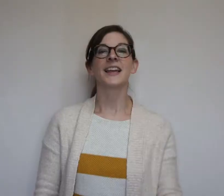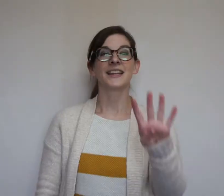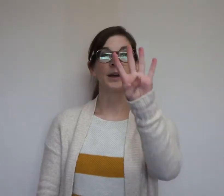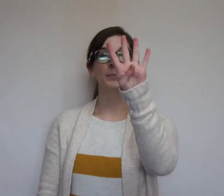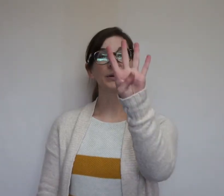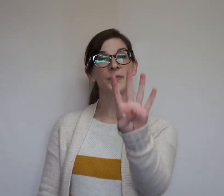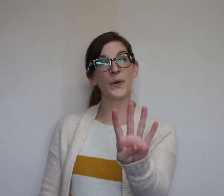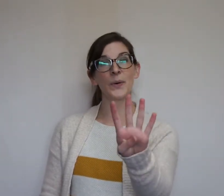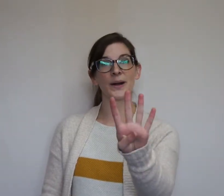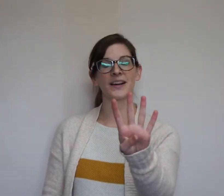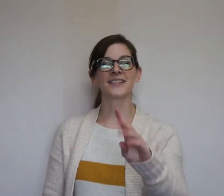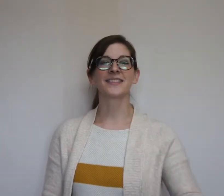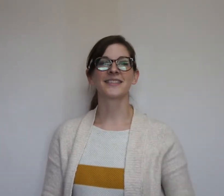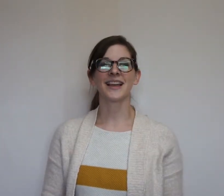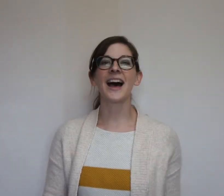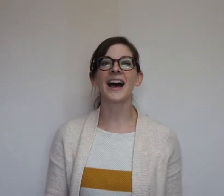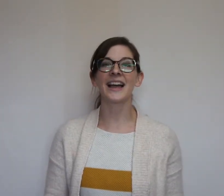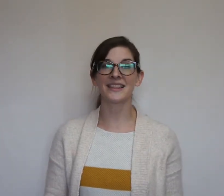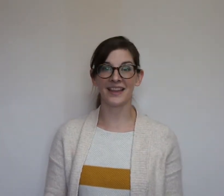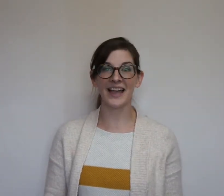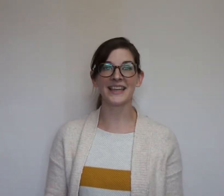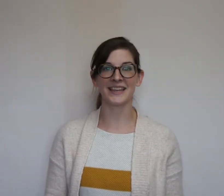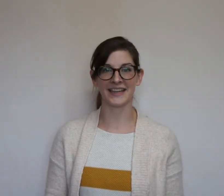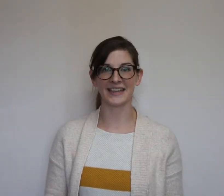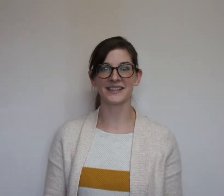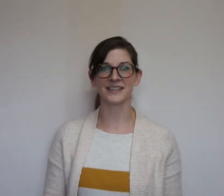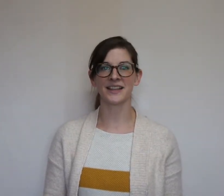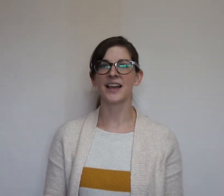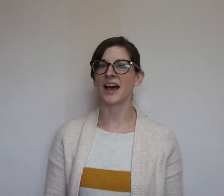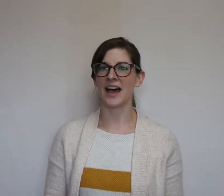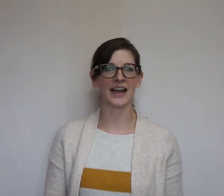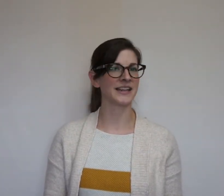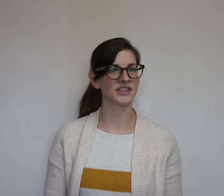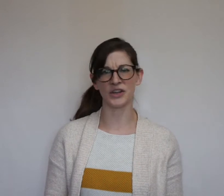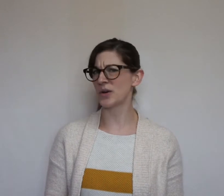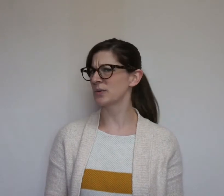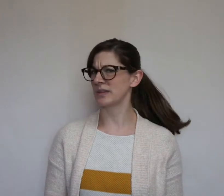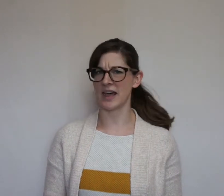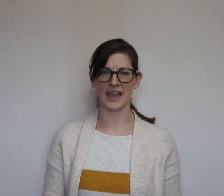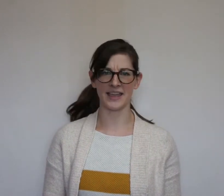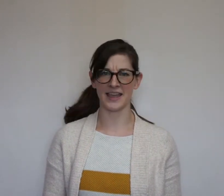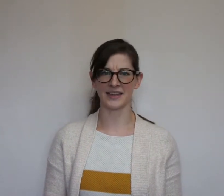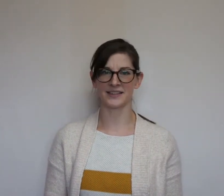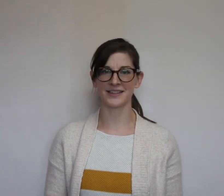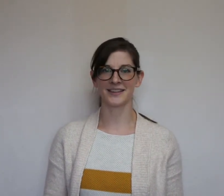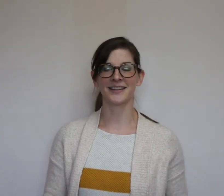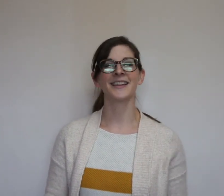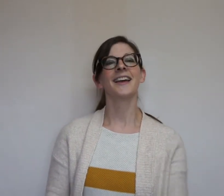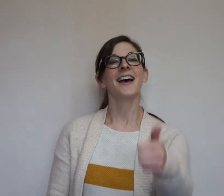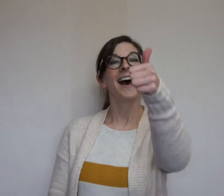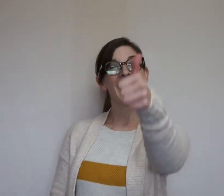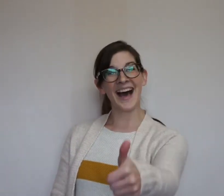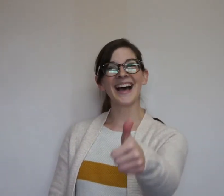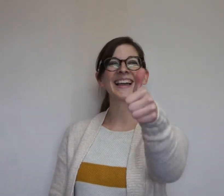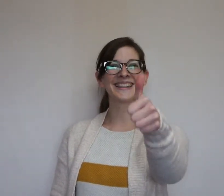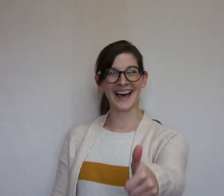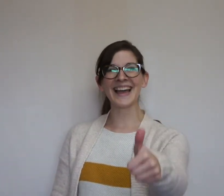Number four, I like it. I don't like it. I like